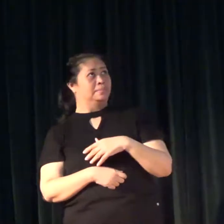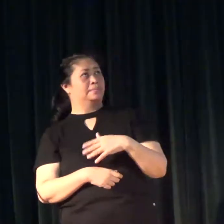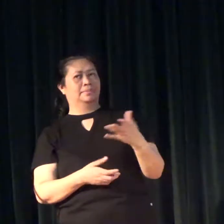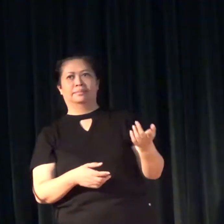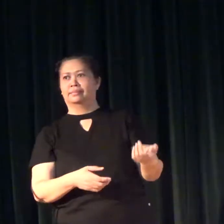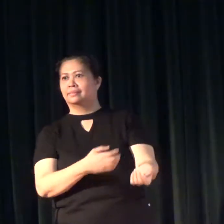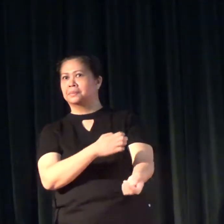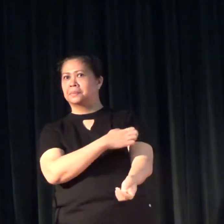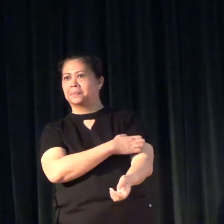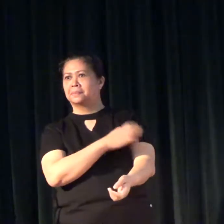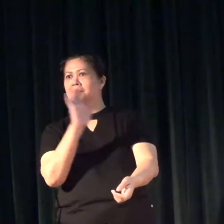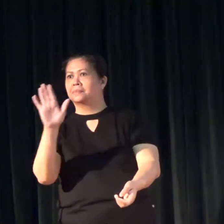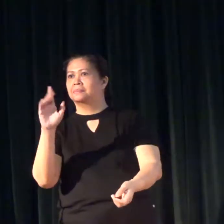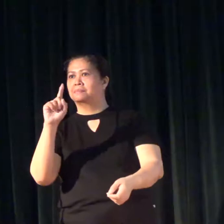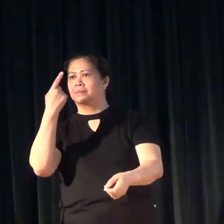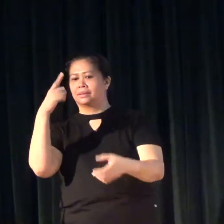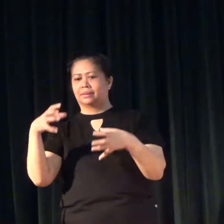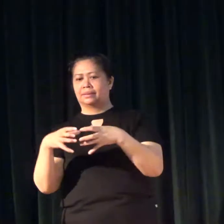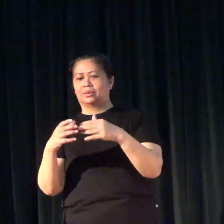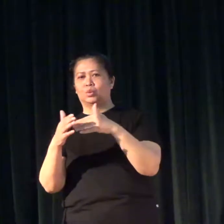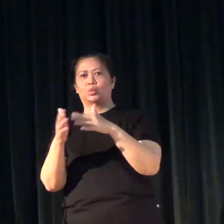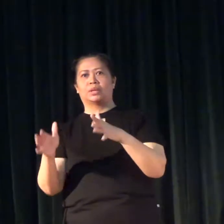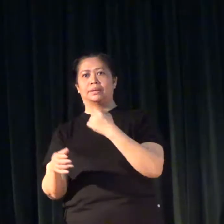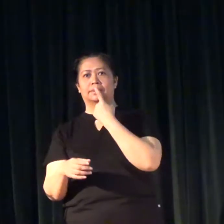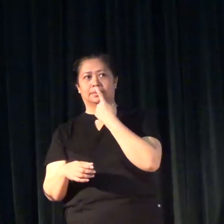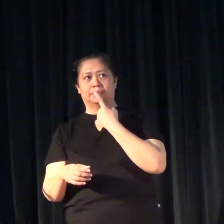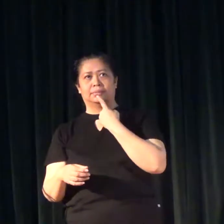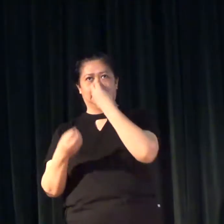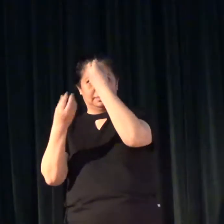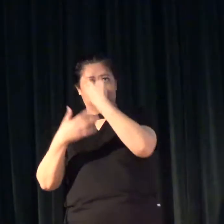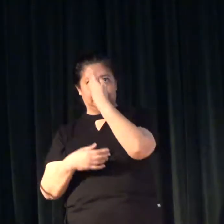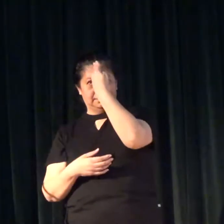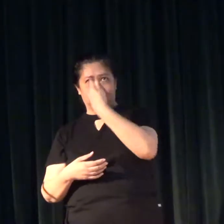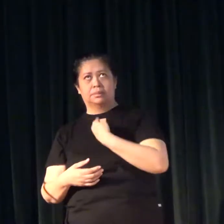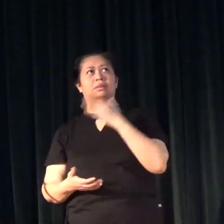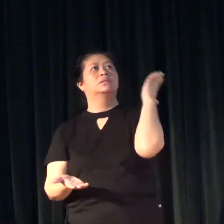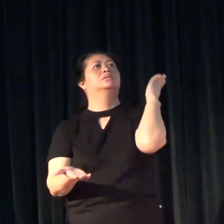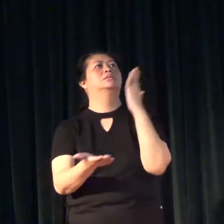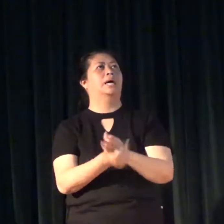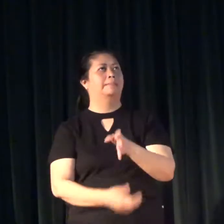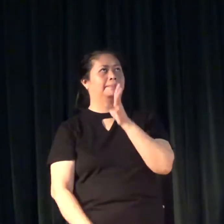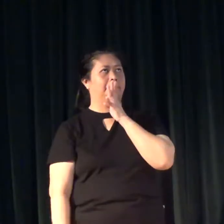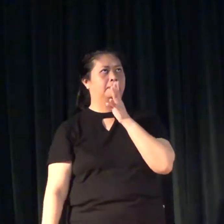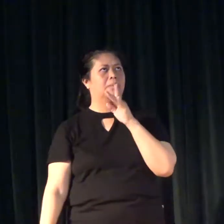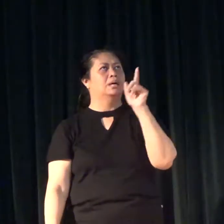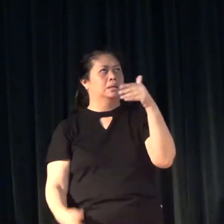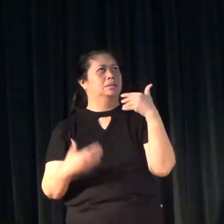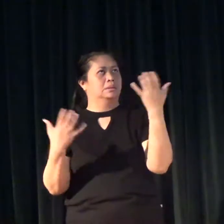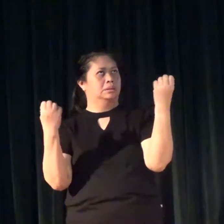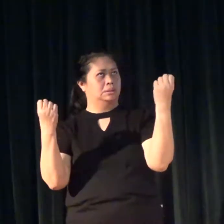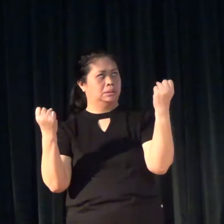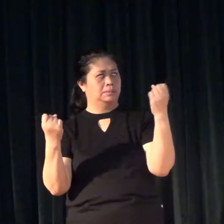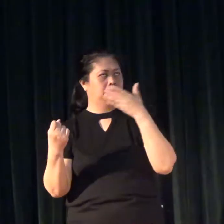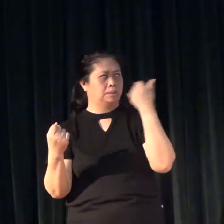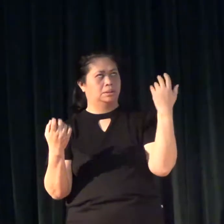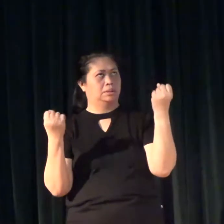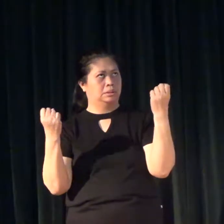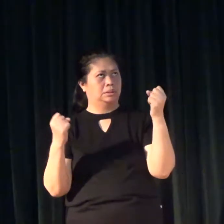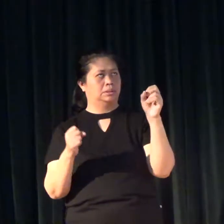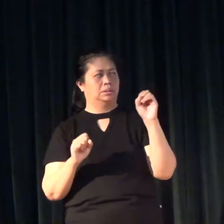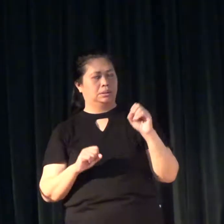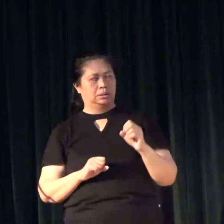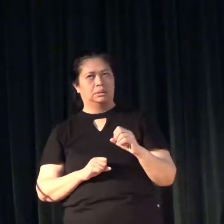And my first set of students said, just stop speaking and signing at the same time.